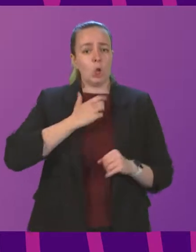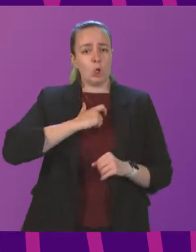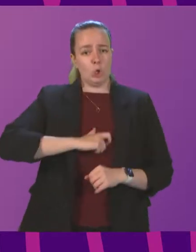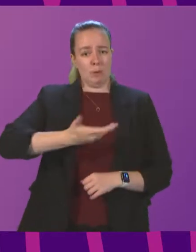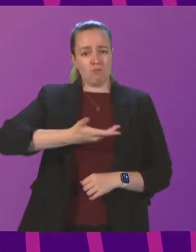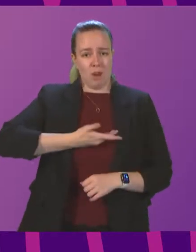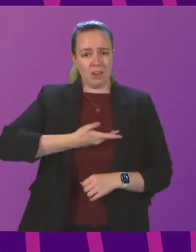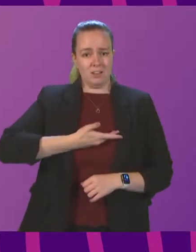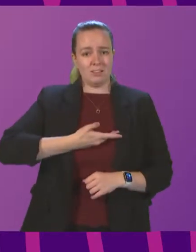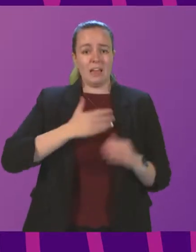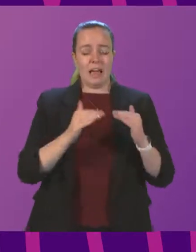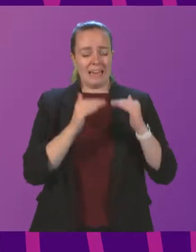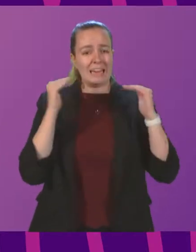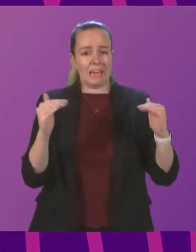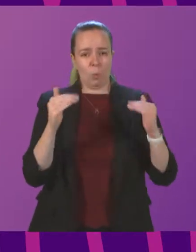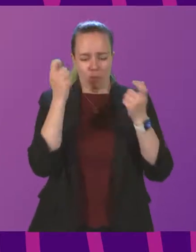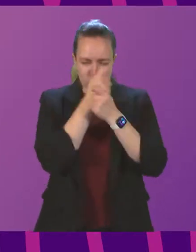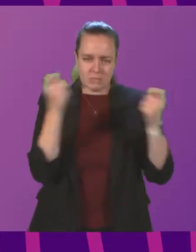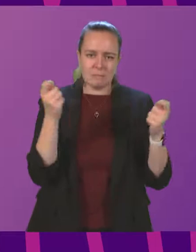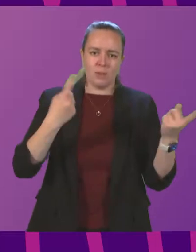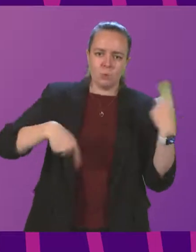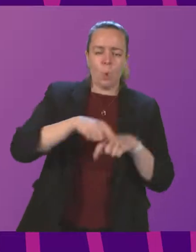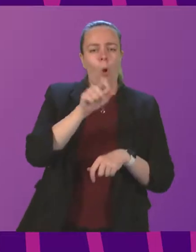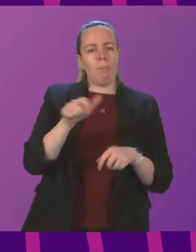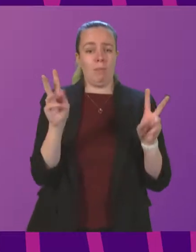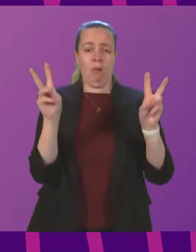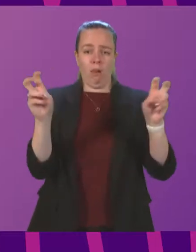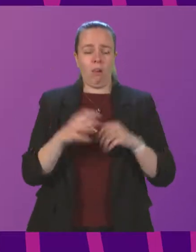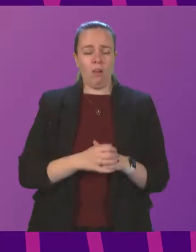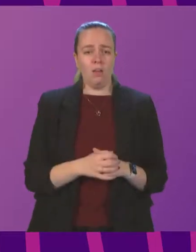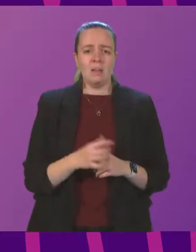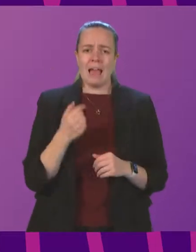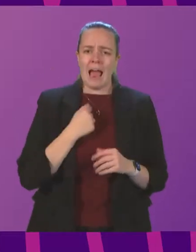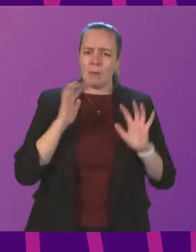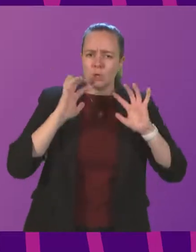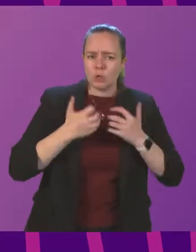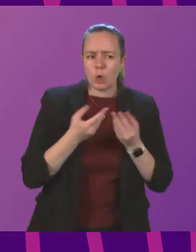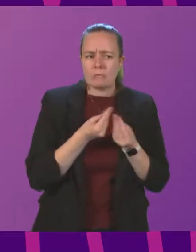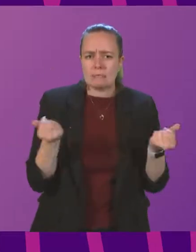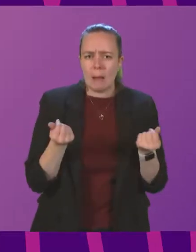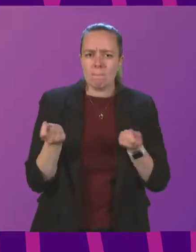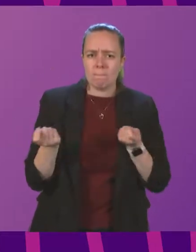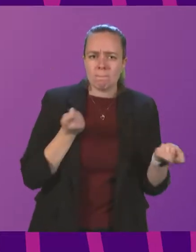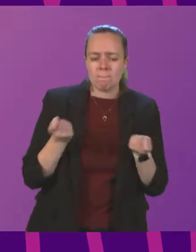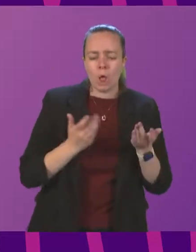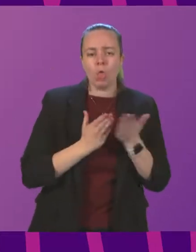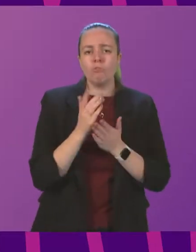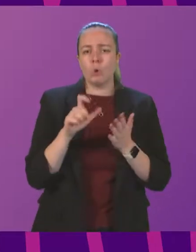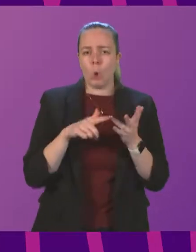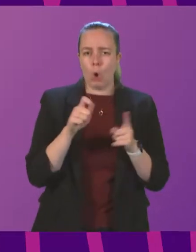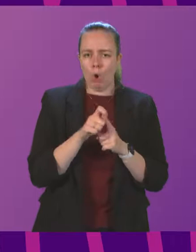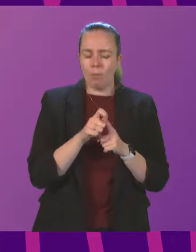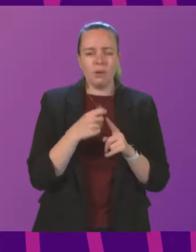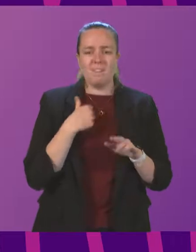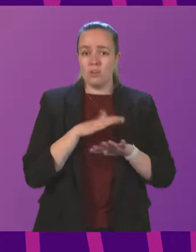accord equal respect to all people, end quote. I am concerned that some of the tactics deployed during the COP have not taken